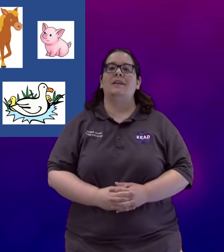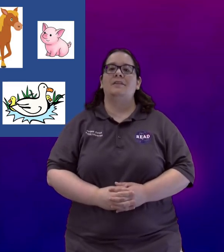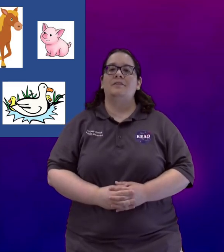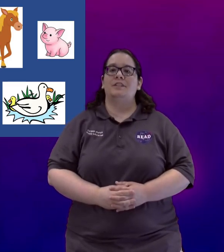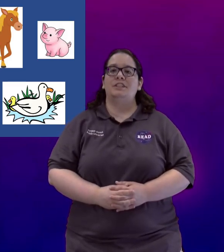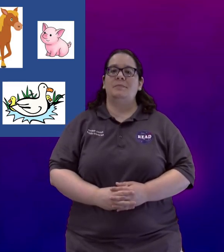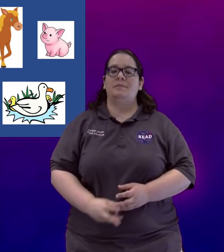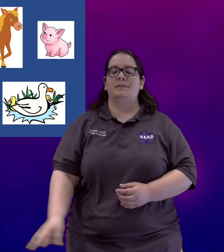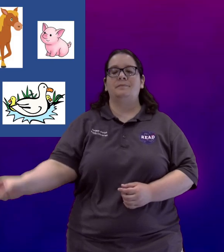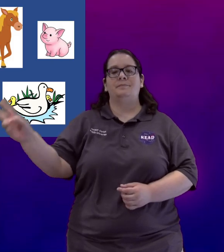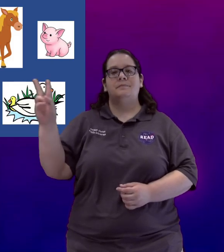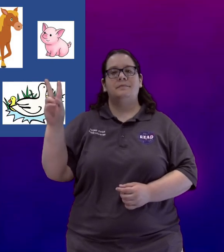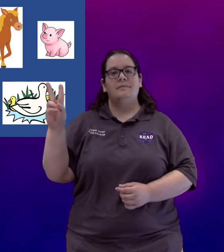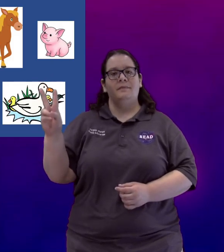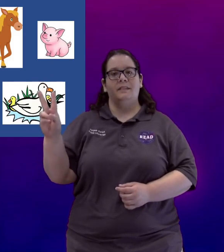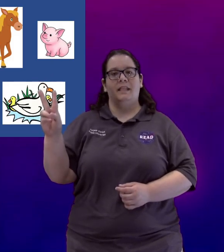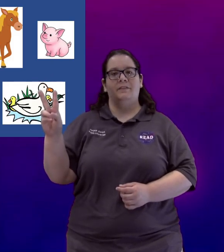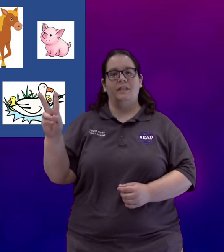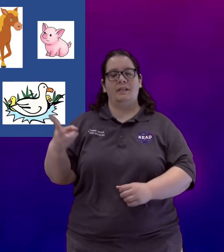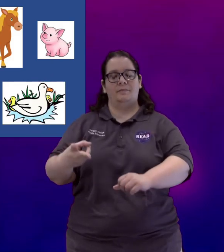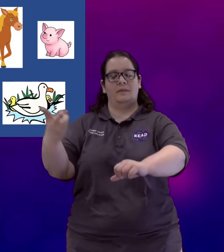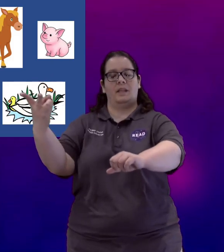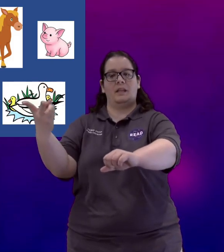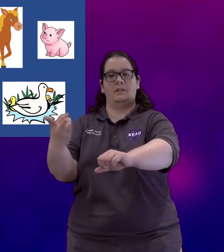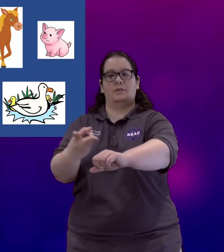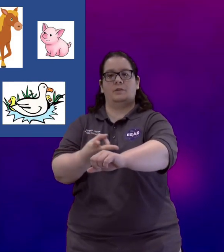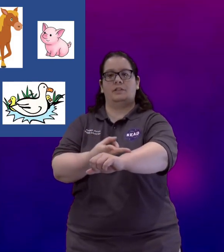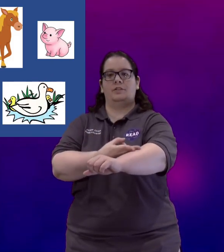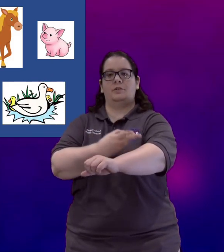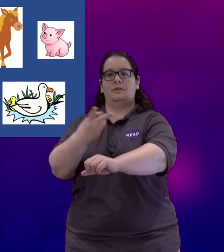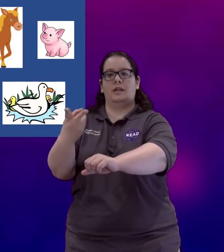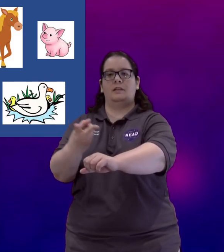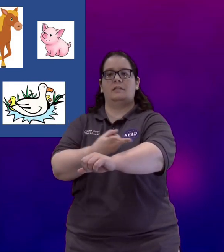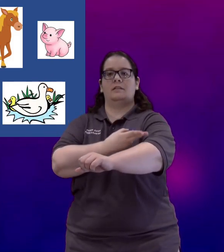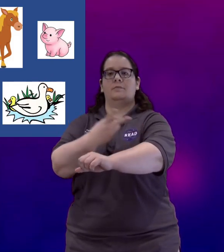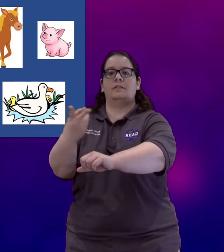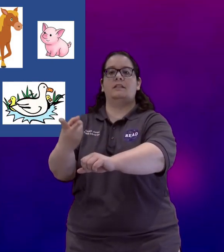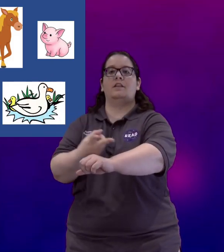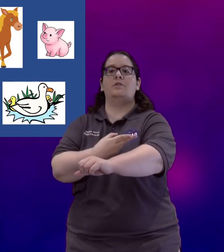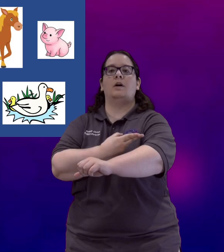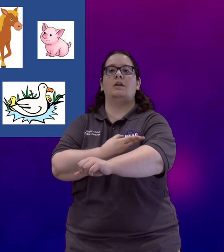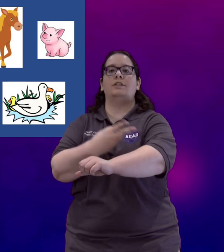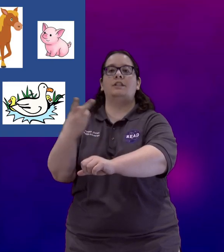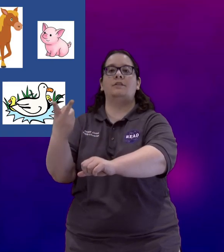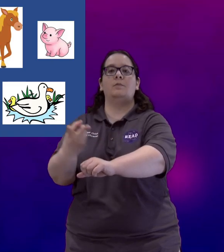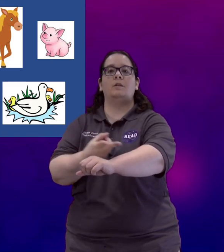For sheep. Take a V and you're going to cut and pretend like you are shearing wool